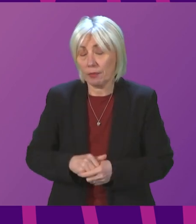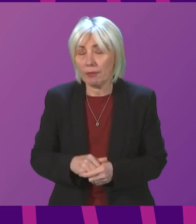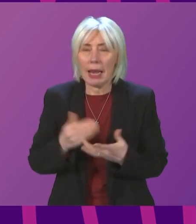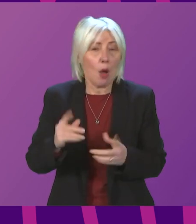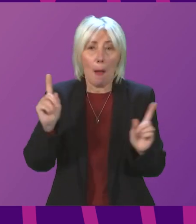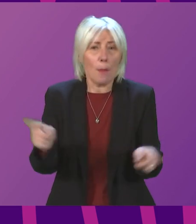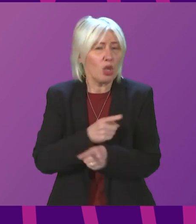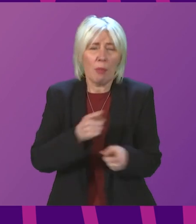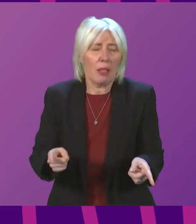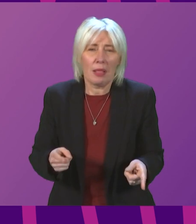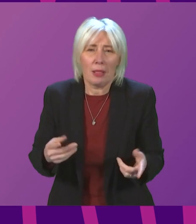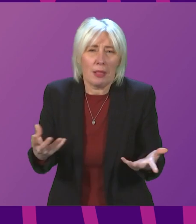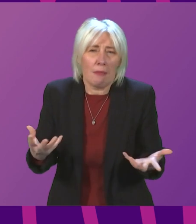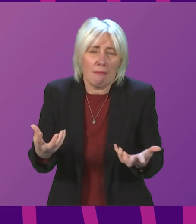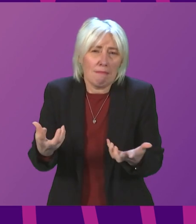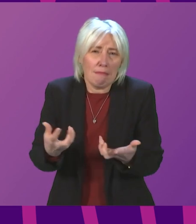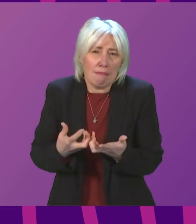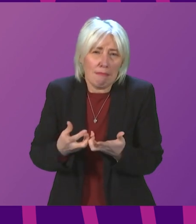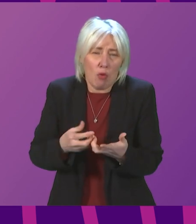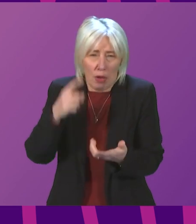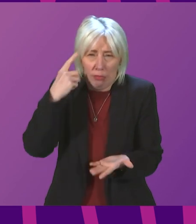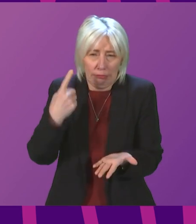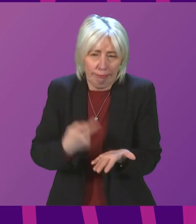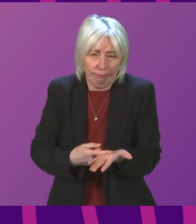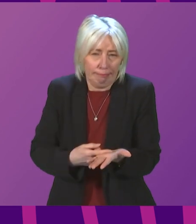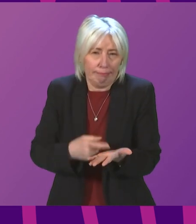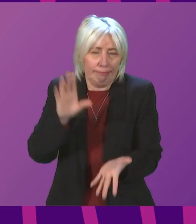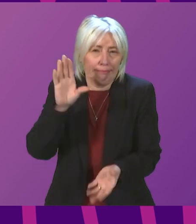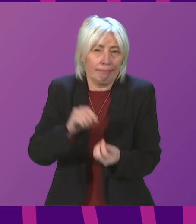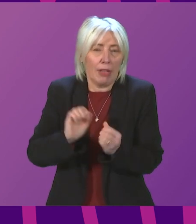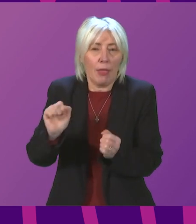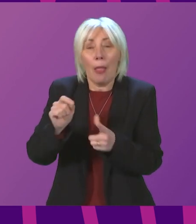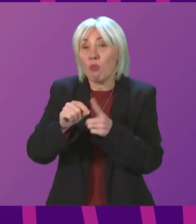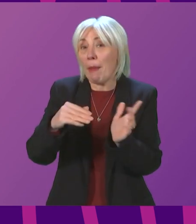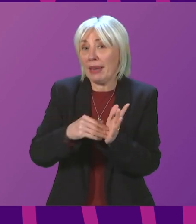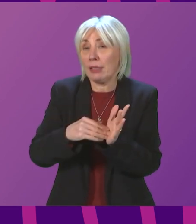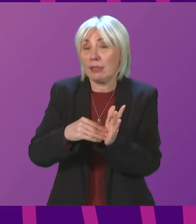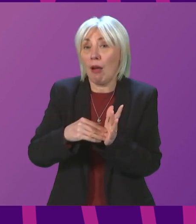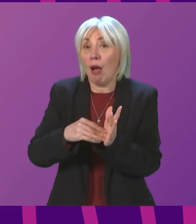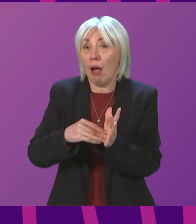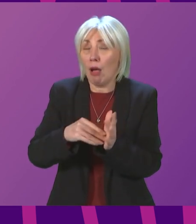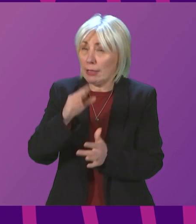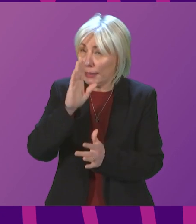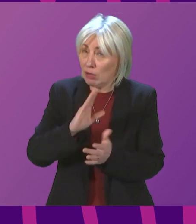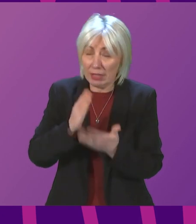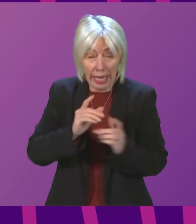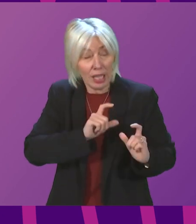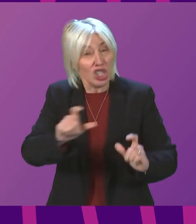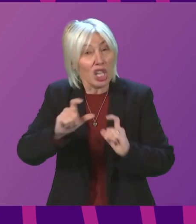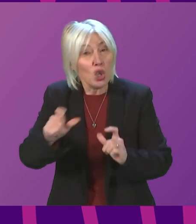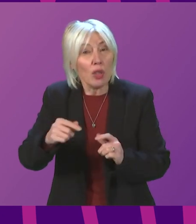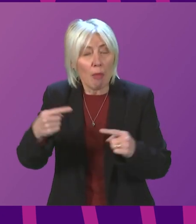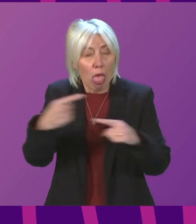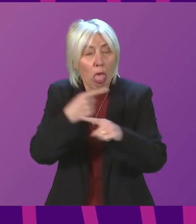impossible to reach any conclusion other than the Prime Minister has seriously and serially misled the House of Commons. I think